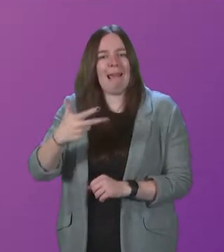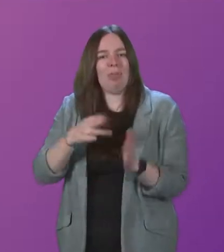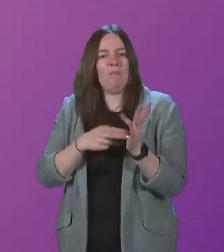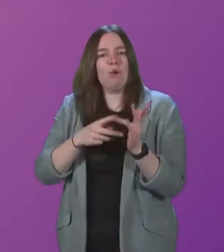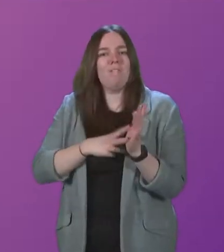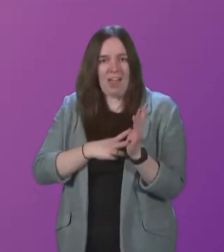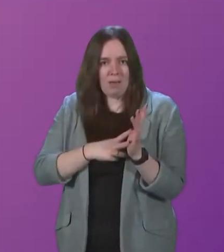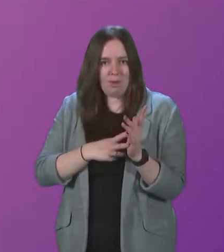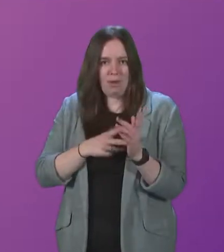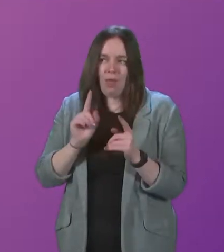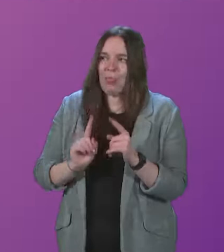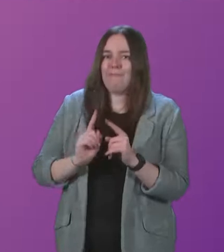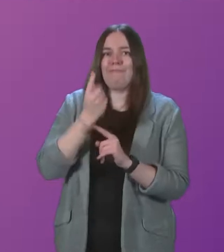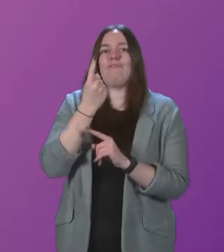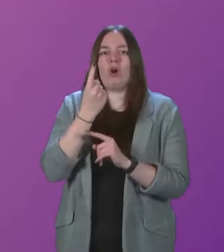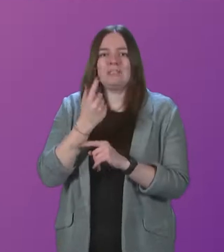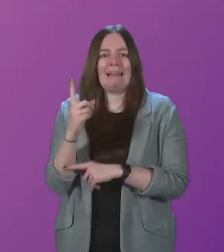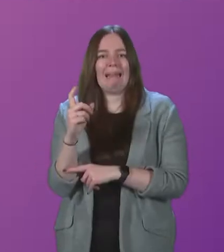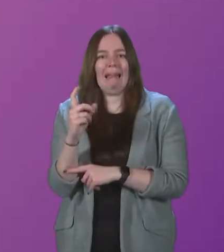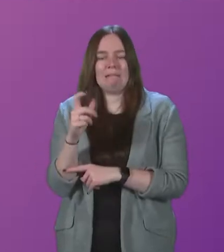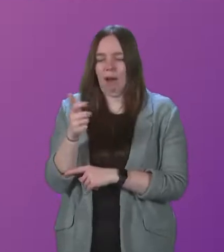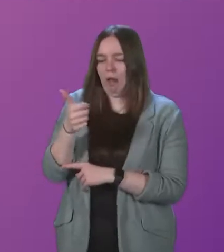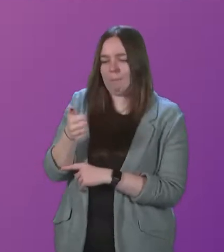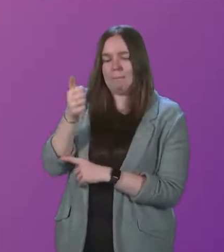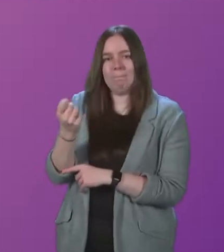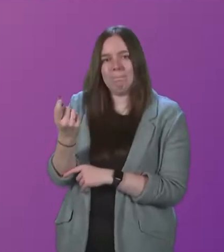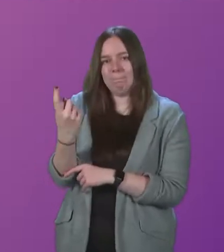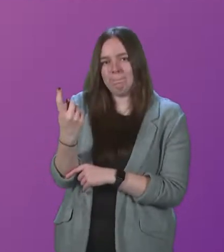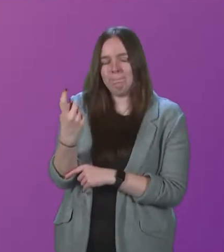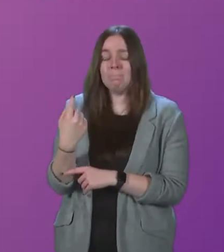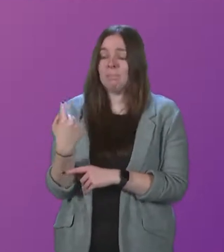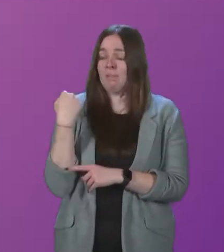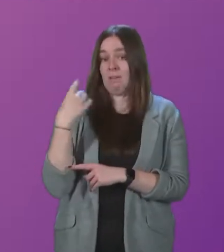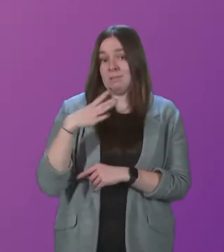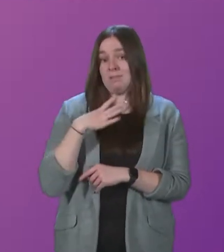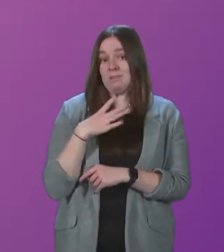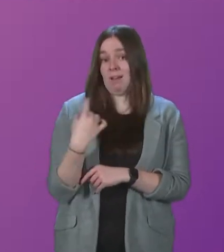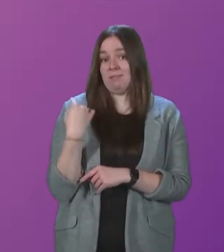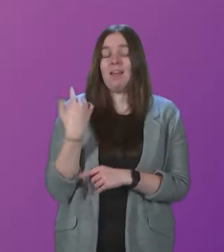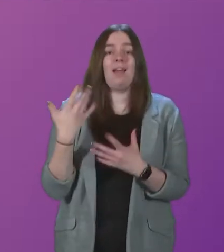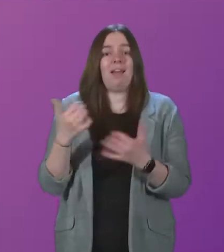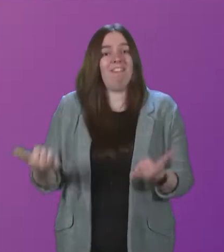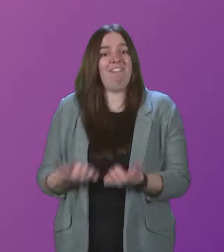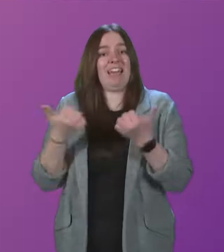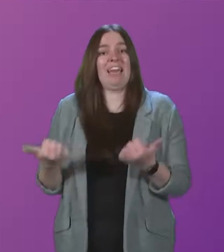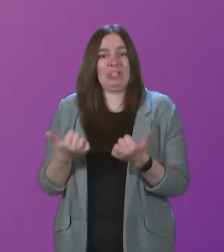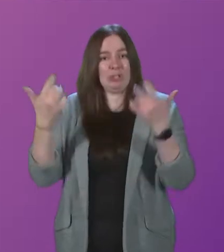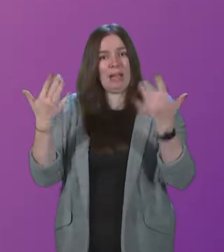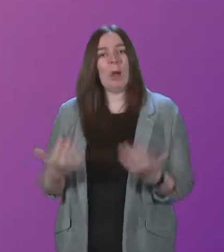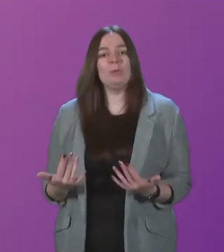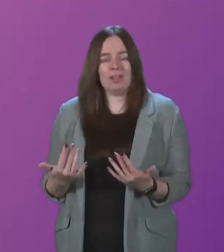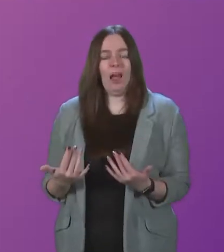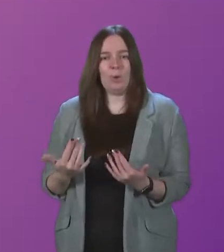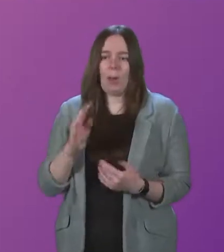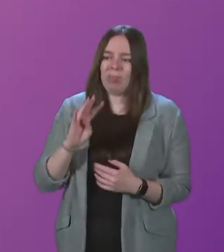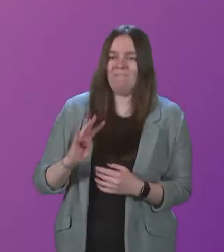as we lit the first Advent candle. On Sunday there, we completed that countdown as